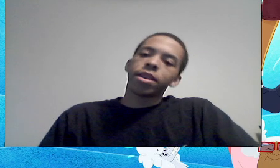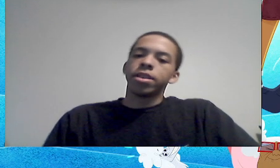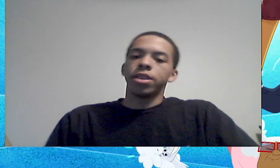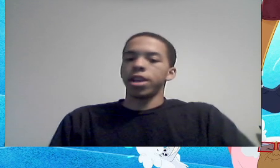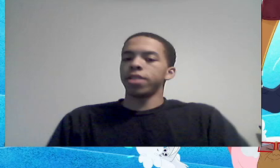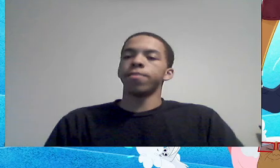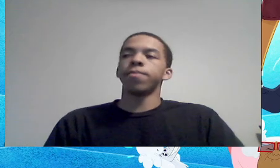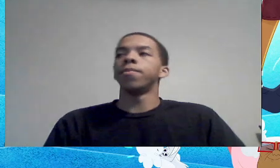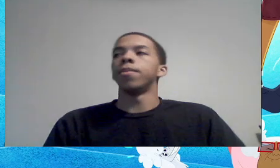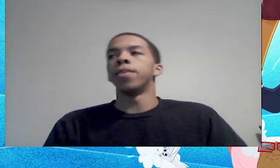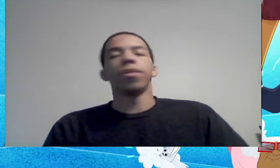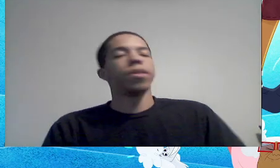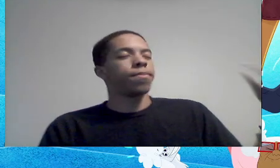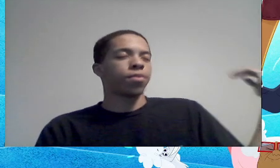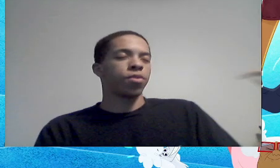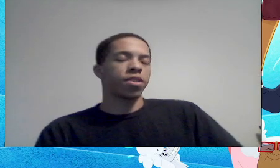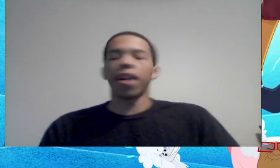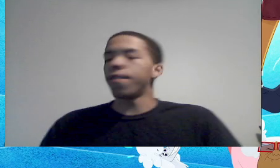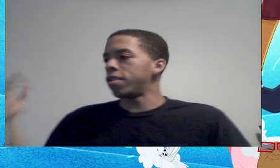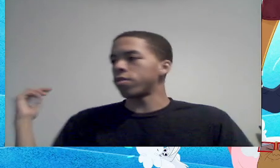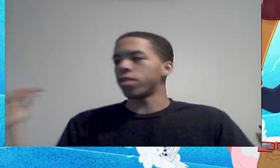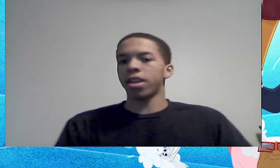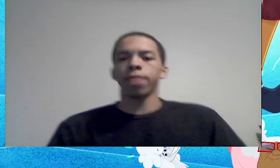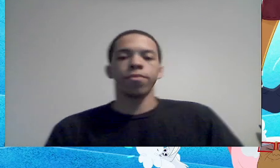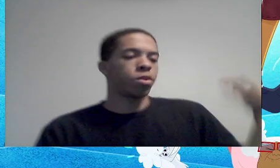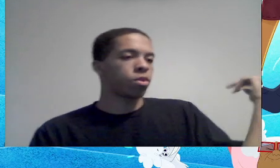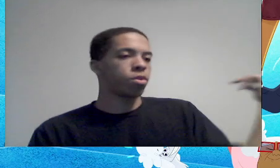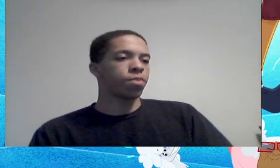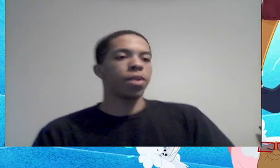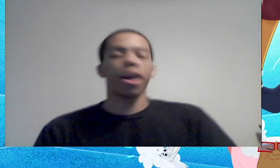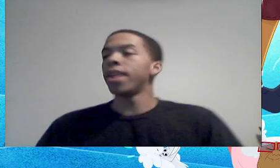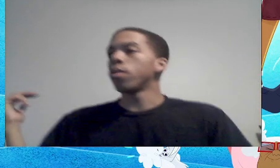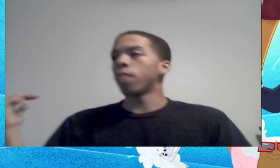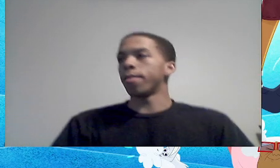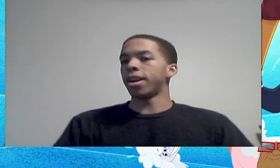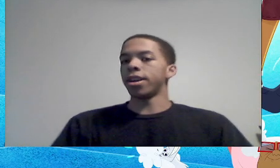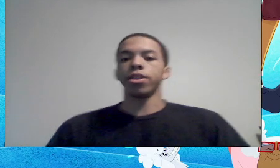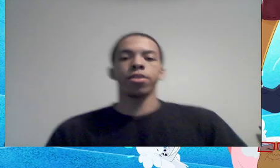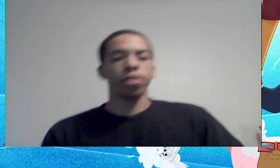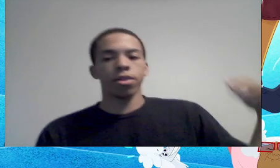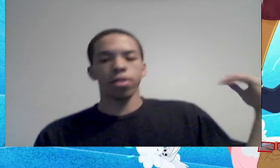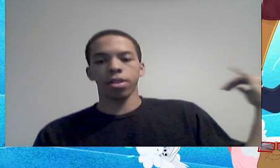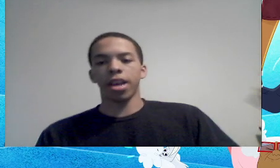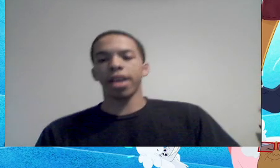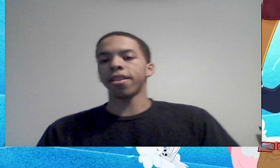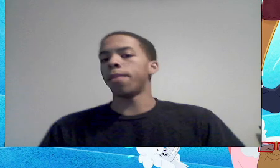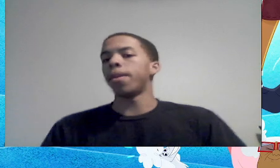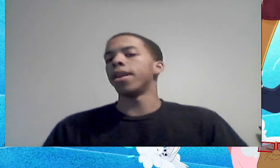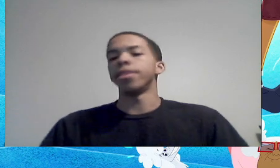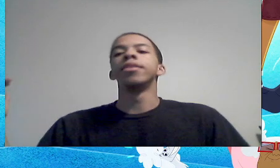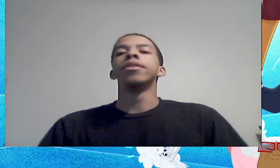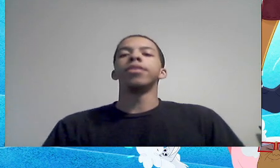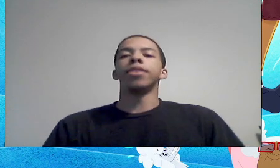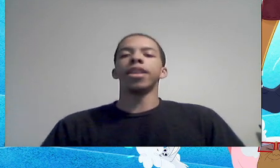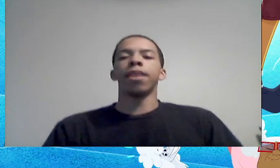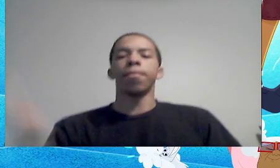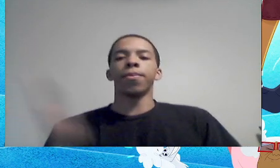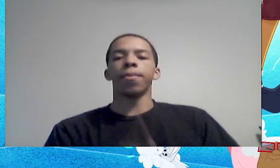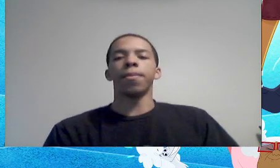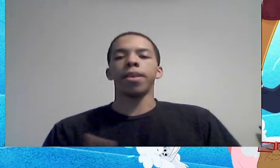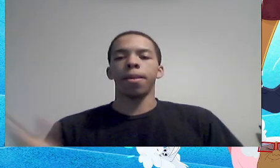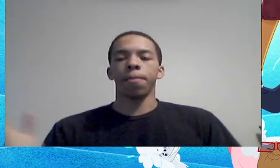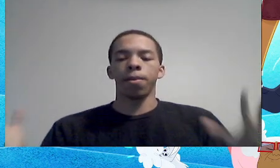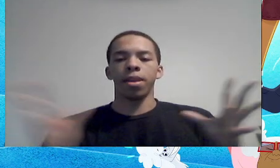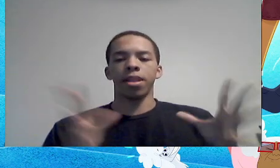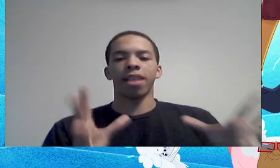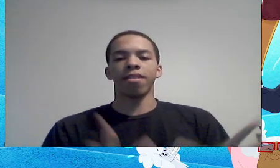Jason Momoa, Chris Evans, Chris Hemsworth, Chris Pratt, Robert W. Jr., take Tom Holland. Take them